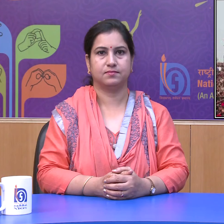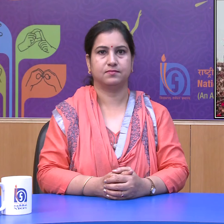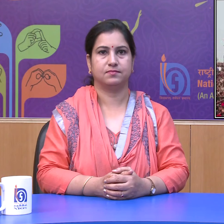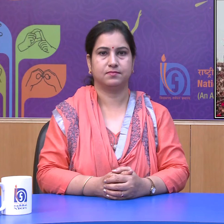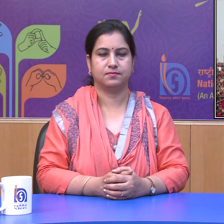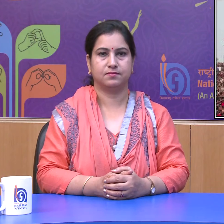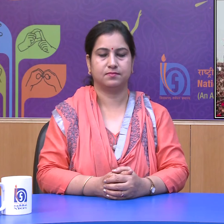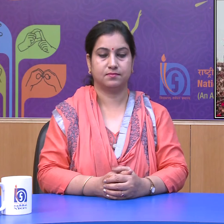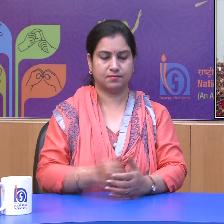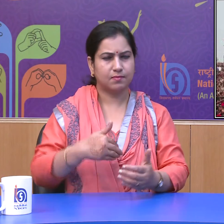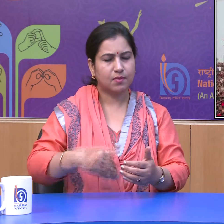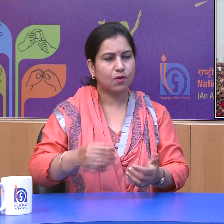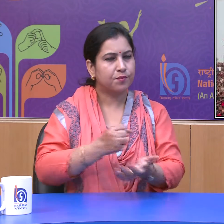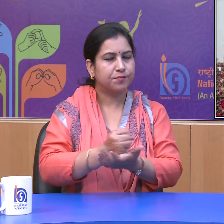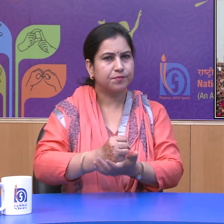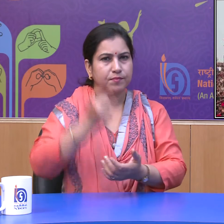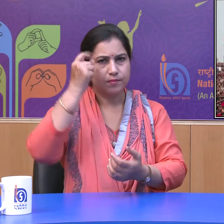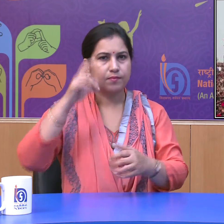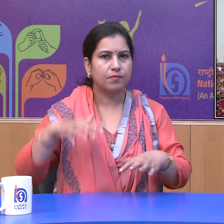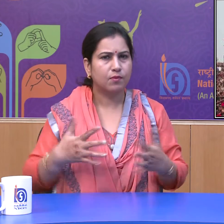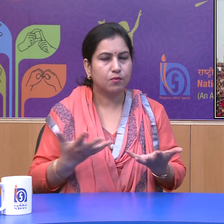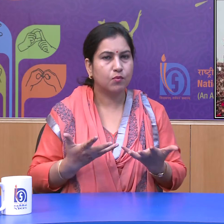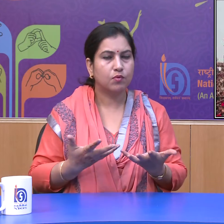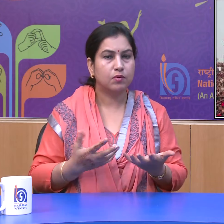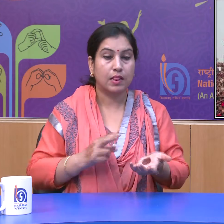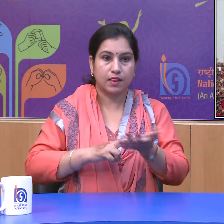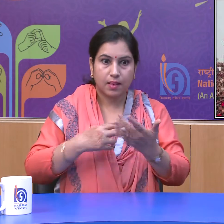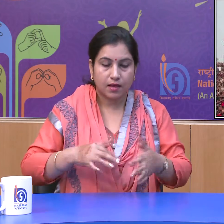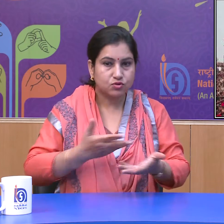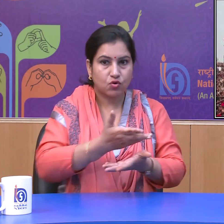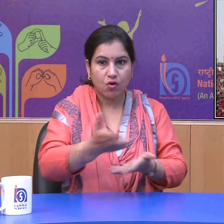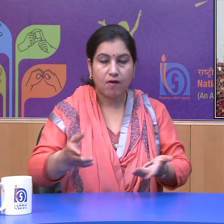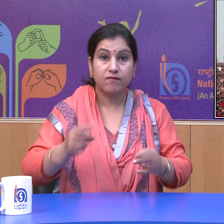Let us try to understand about the nature of fundamental duties.